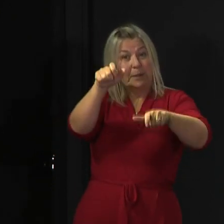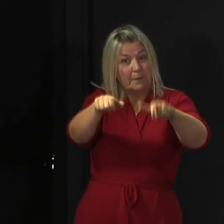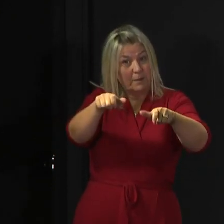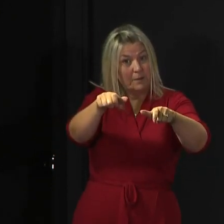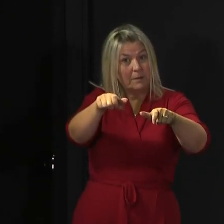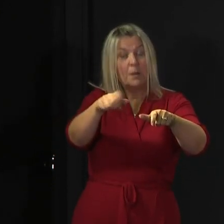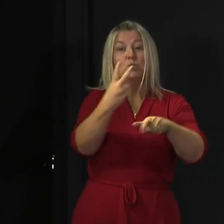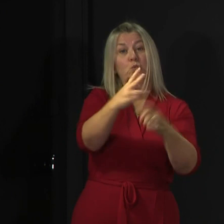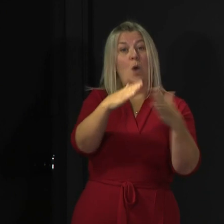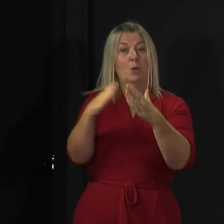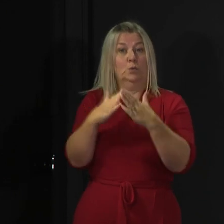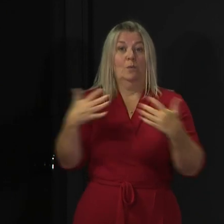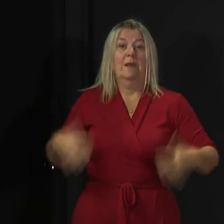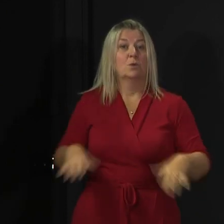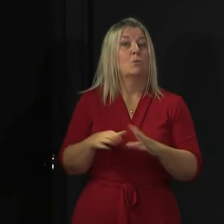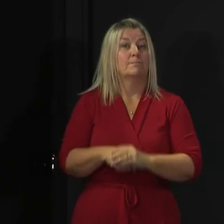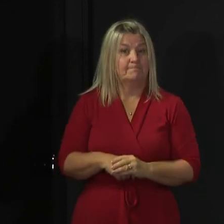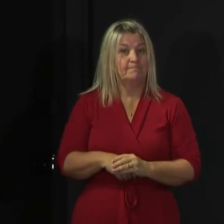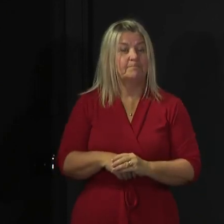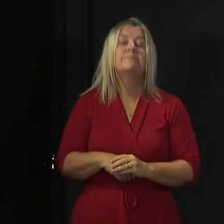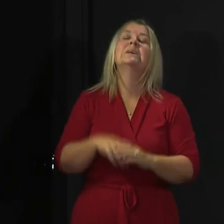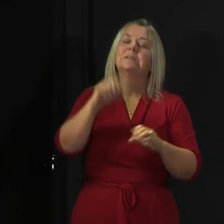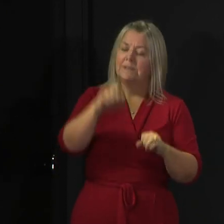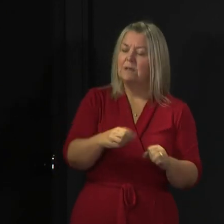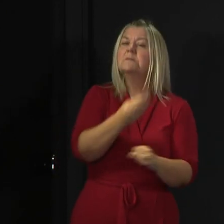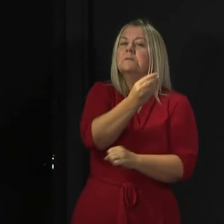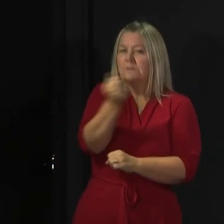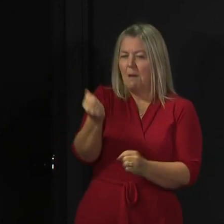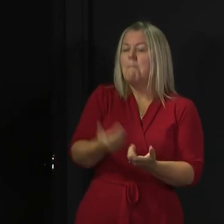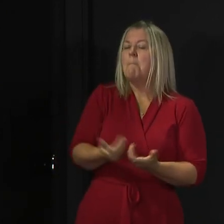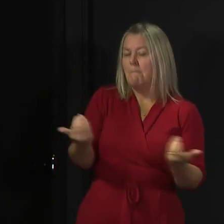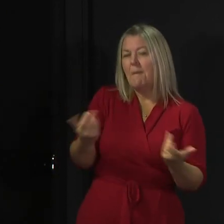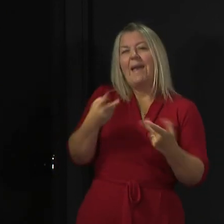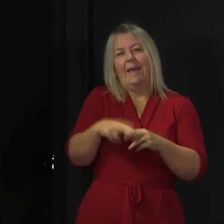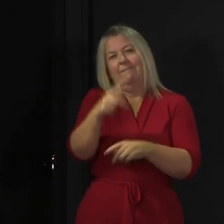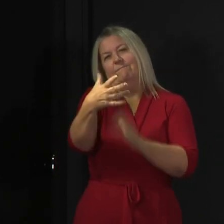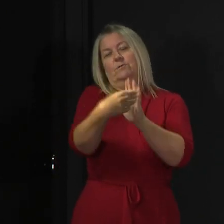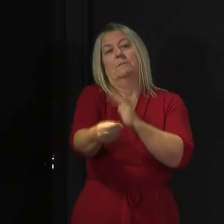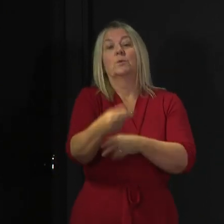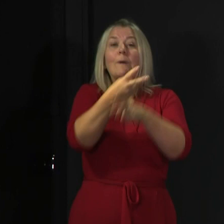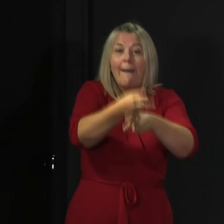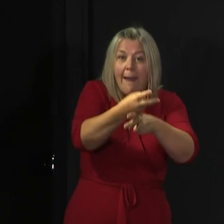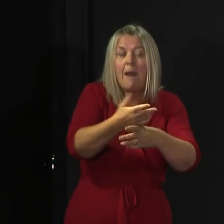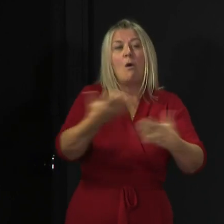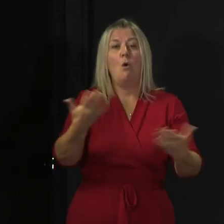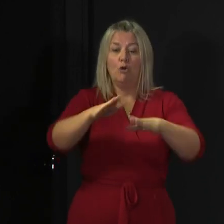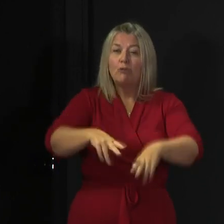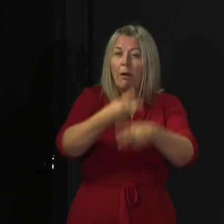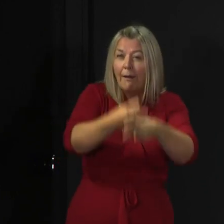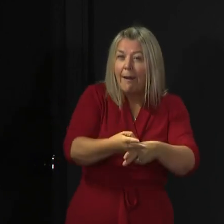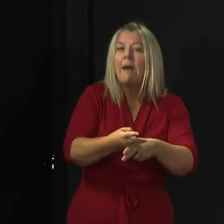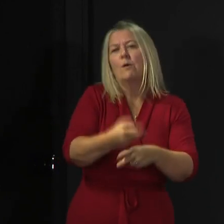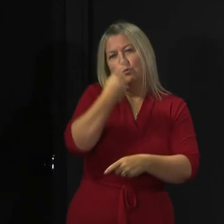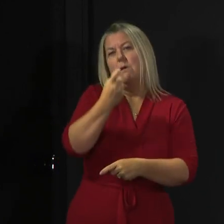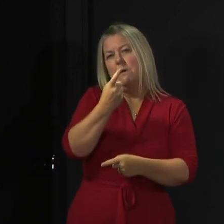households. There are, of course, possible exceptions to that. For example, if have caring responsibilities or for child care. And of course,